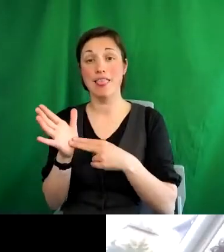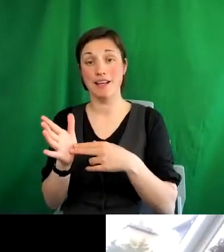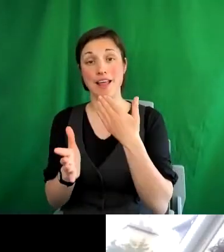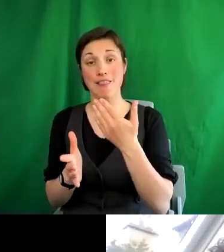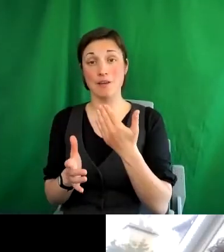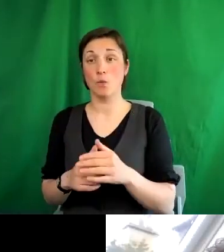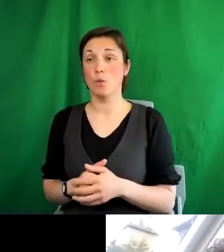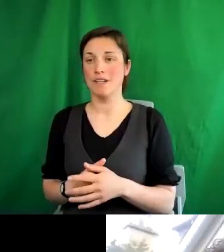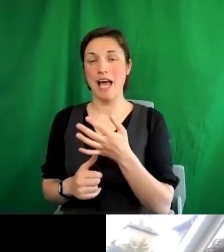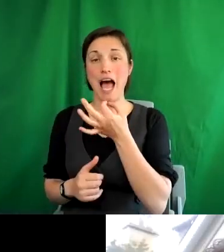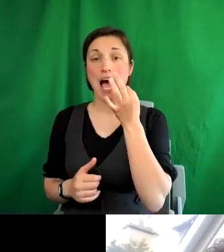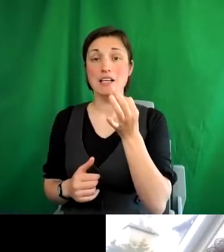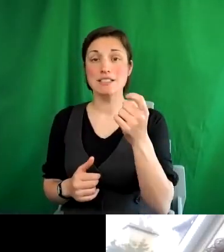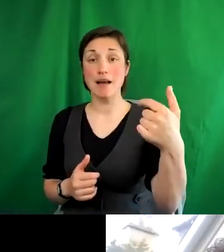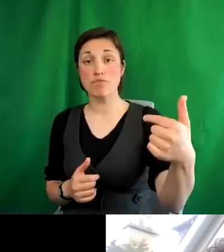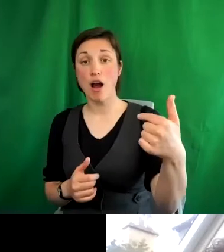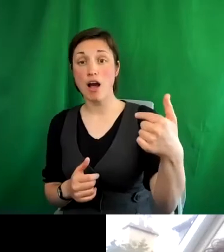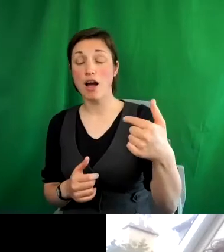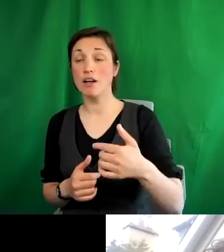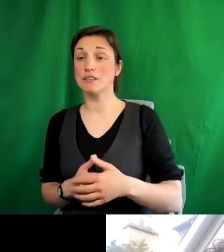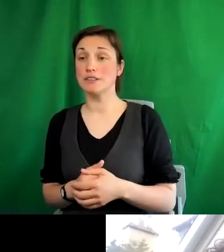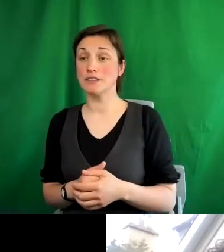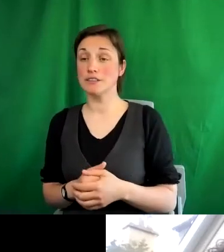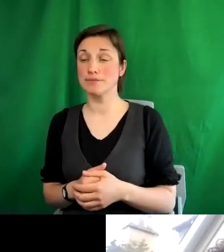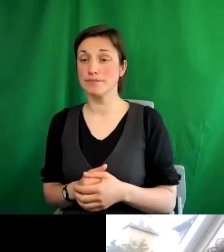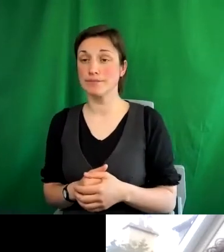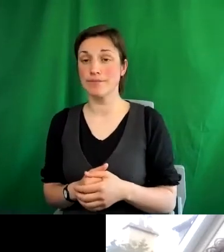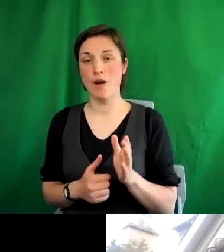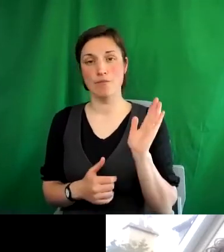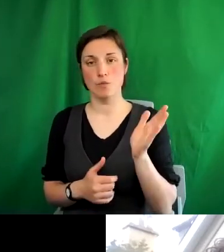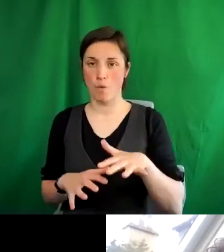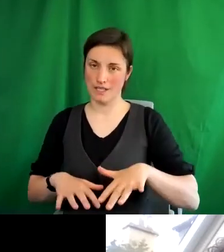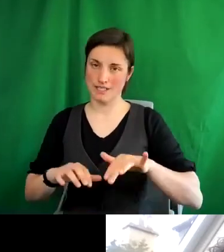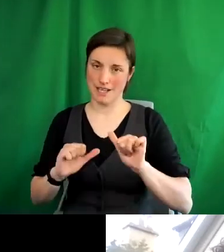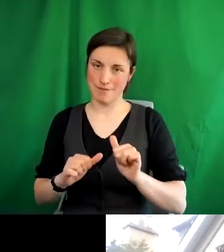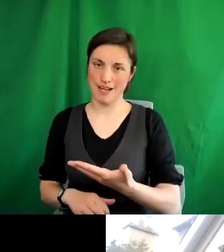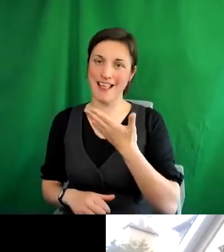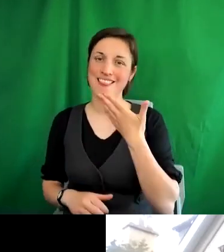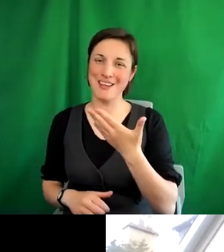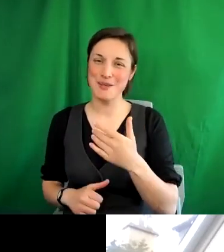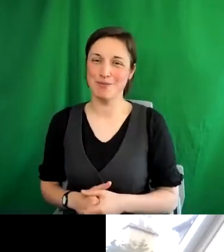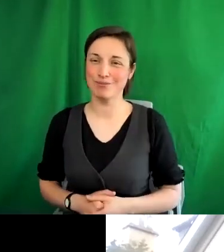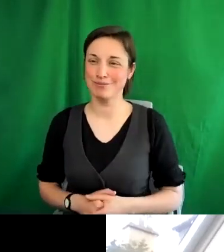him to put his camera on and the talk will now begin. Thank you very much indeed.